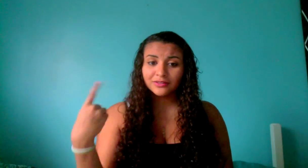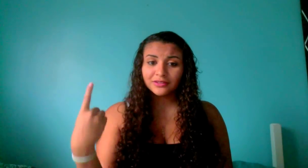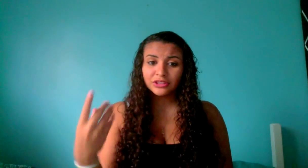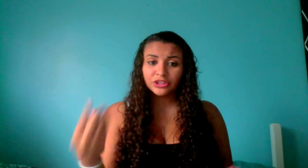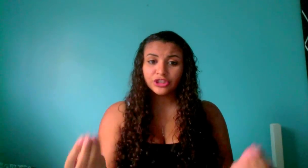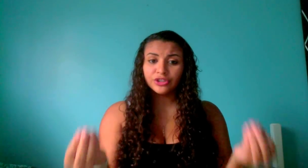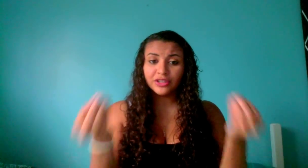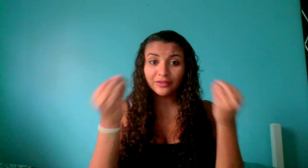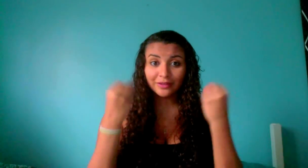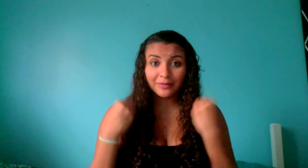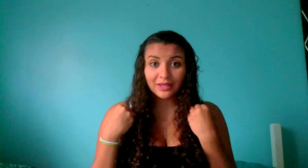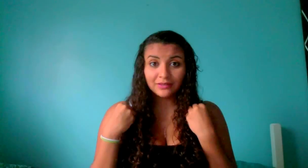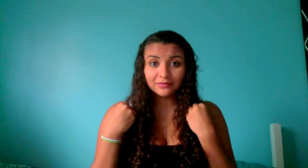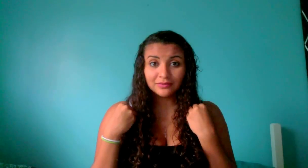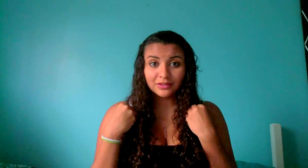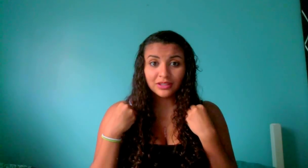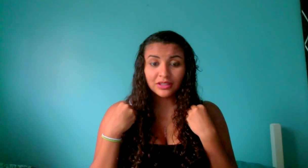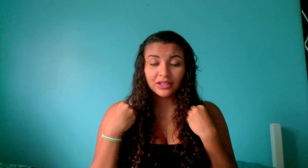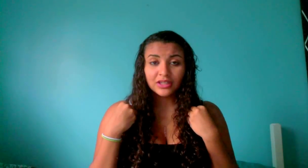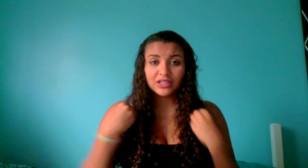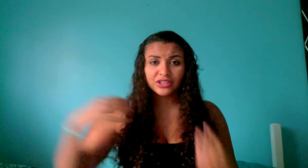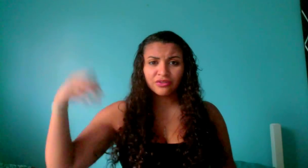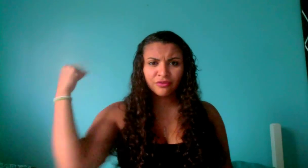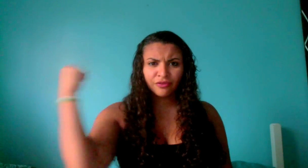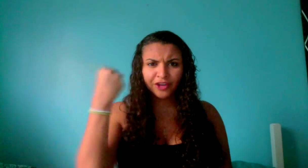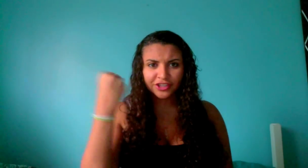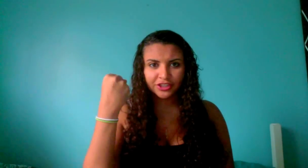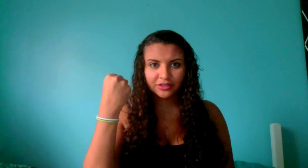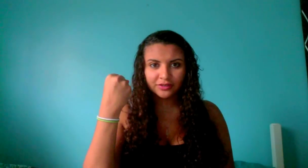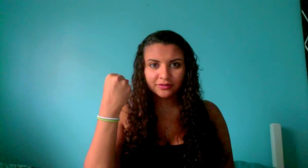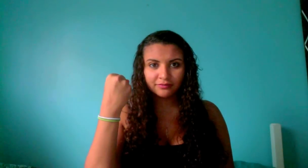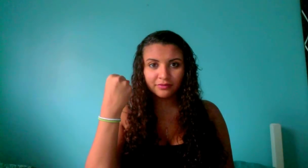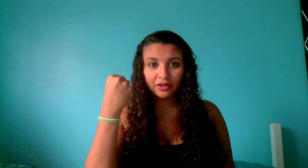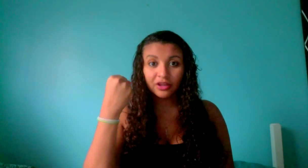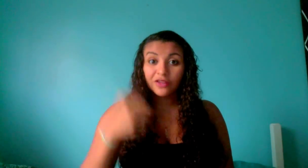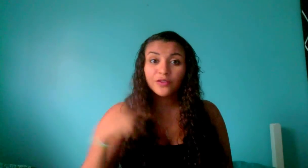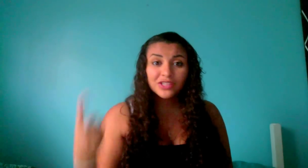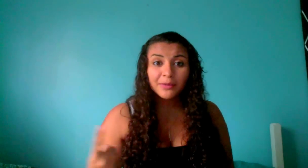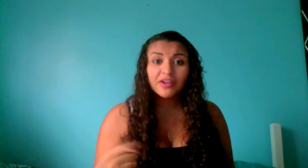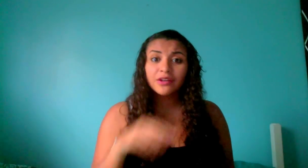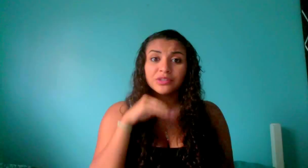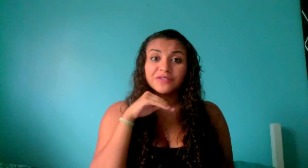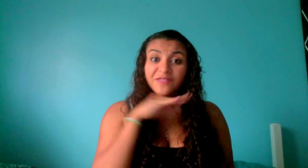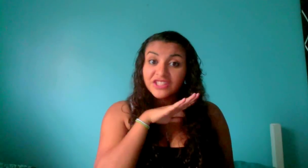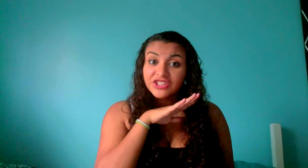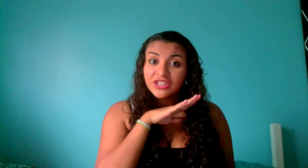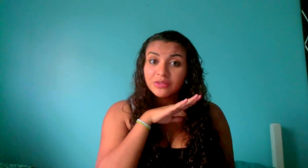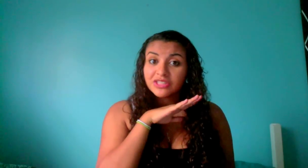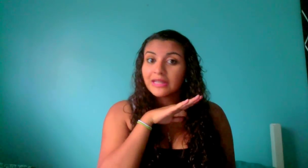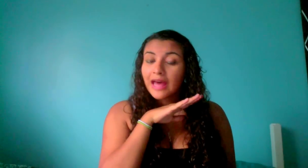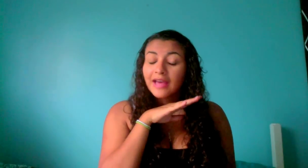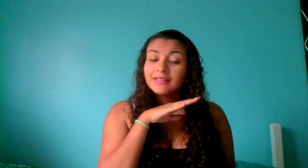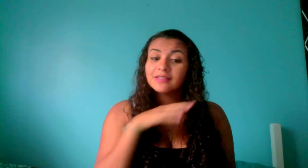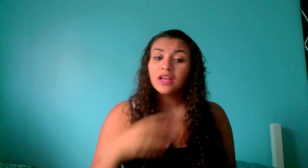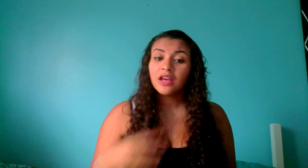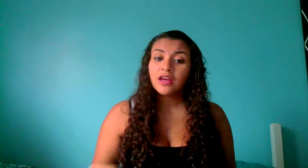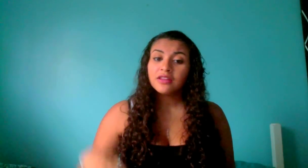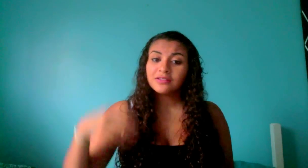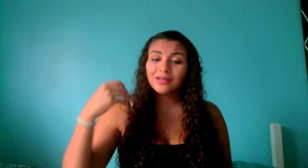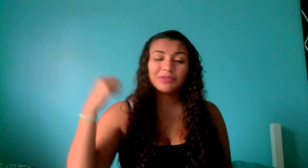all you're giving me is friction the first time around it was fiction which is lies this time